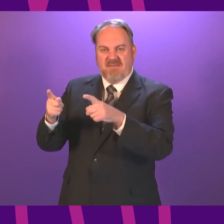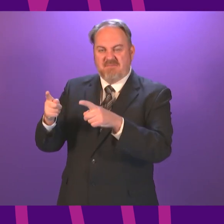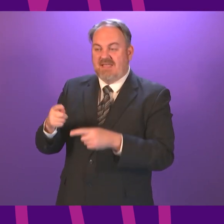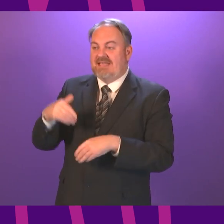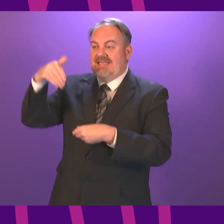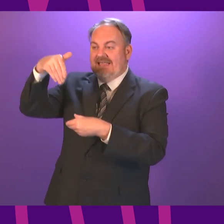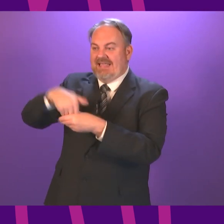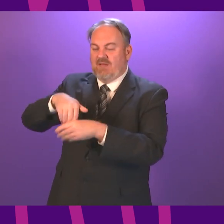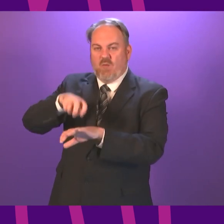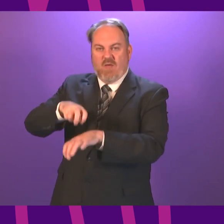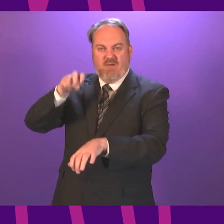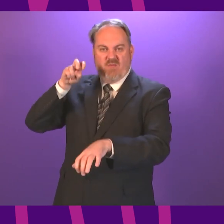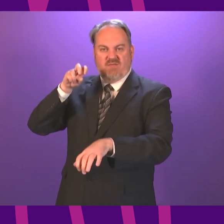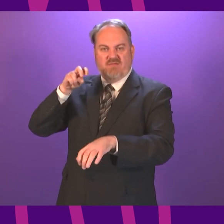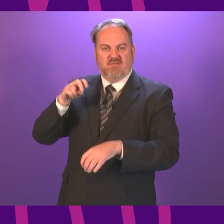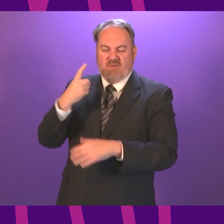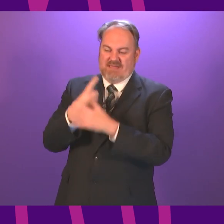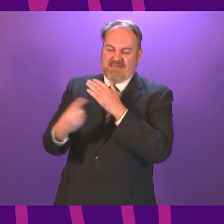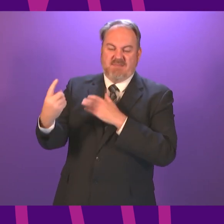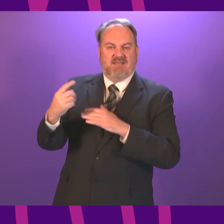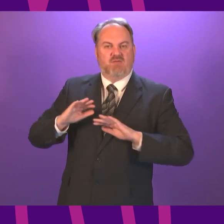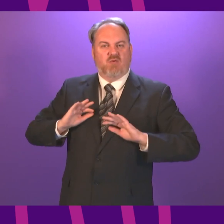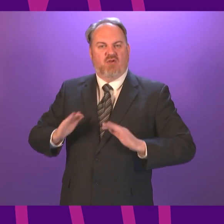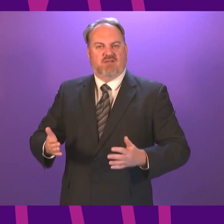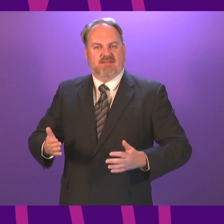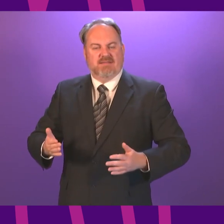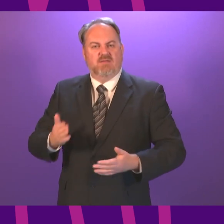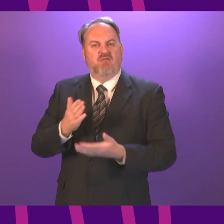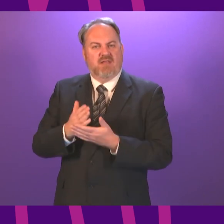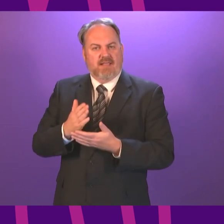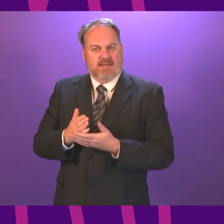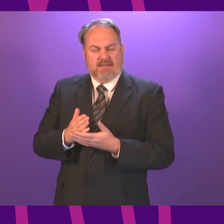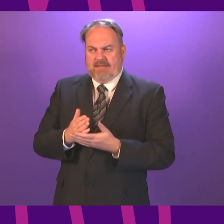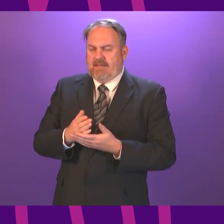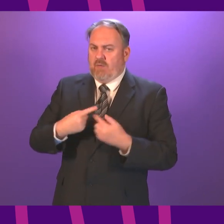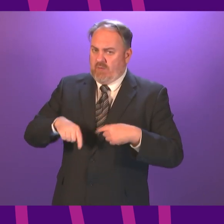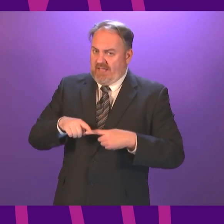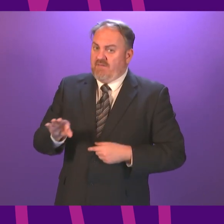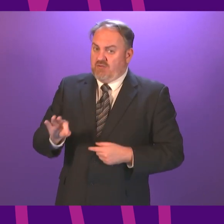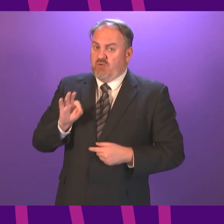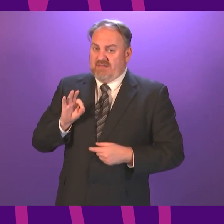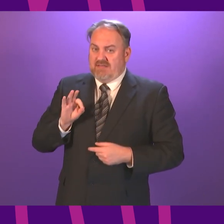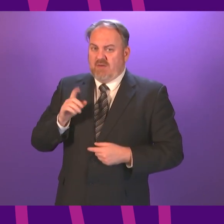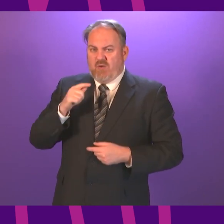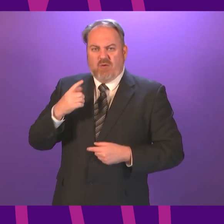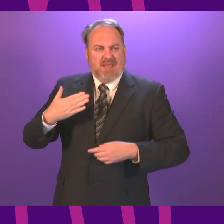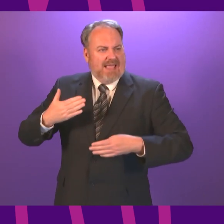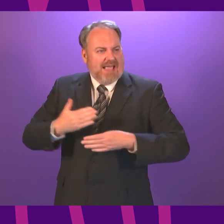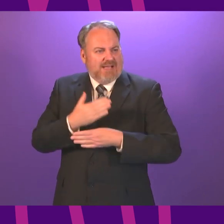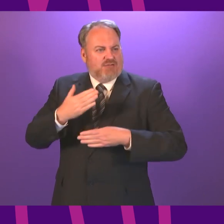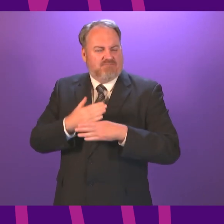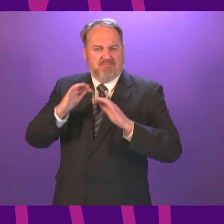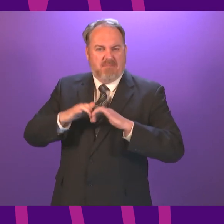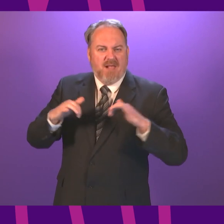proposals that the SNP thrive on. But this Parliament does have a choice. Either we can be a Parliament of action that